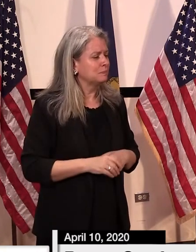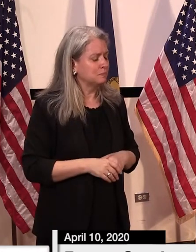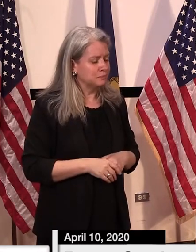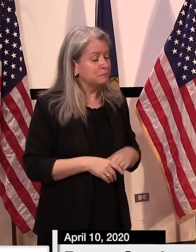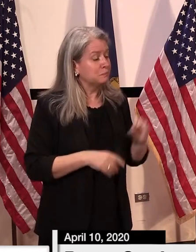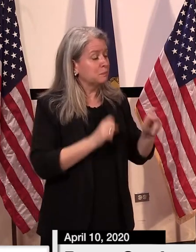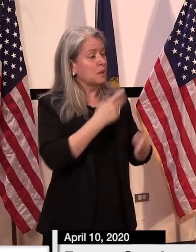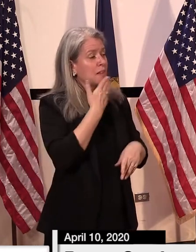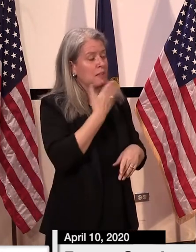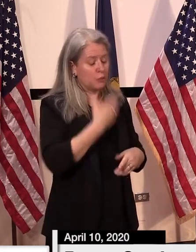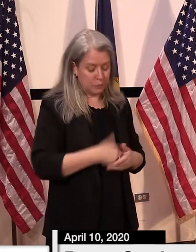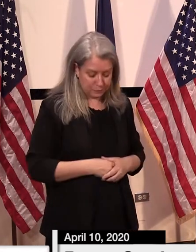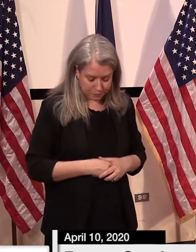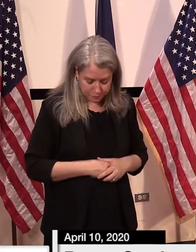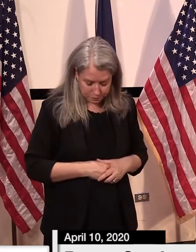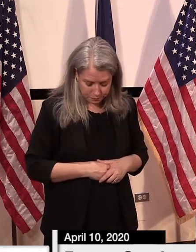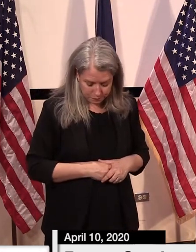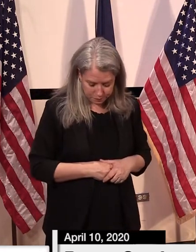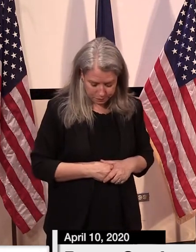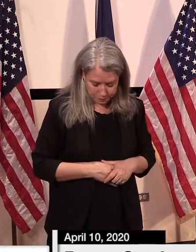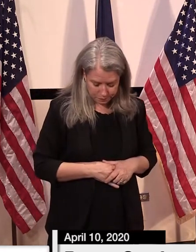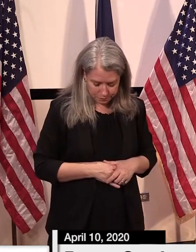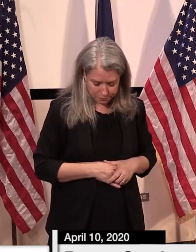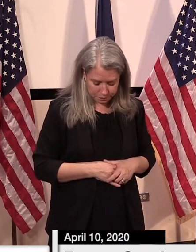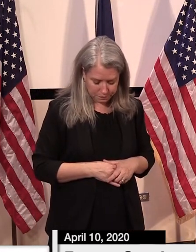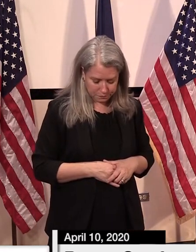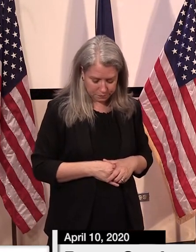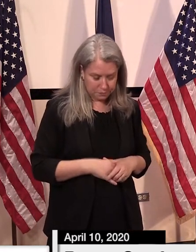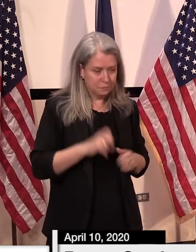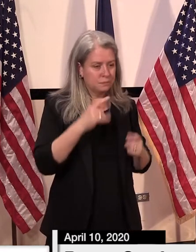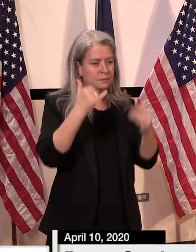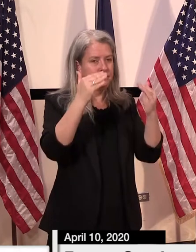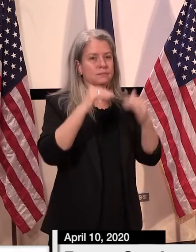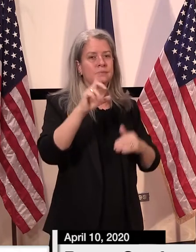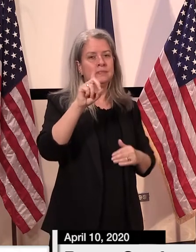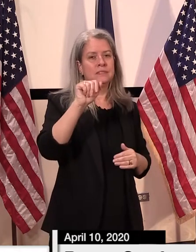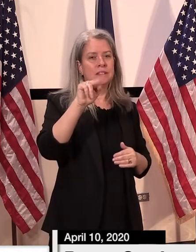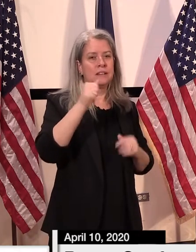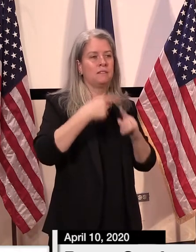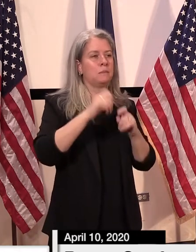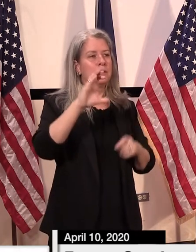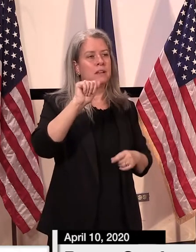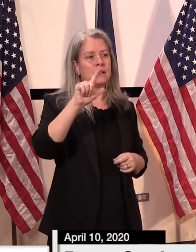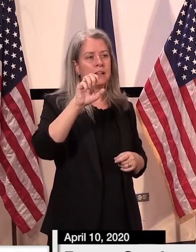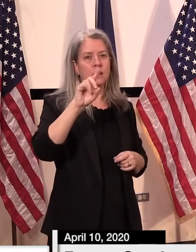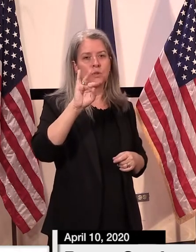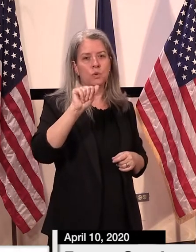Okay, great. Thanks very much. All right. Dana Caledonia Record.